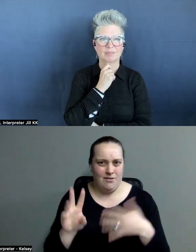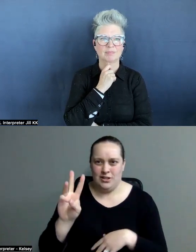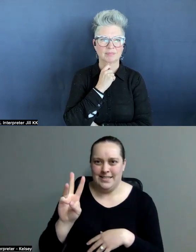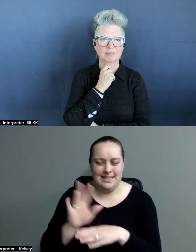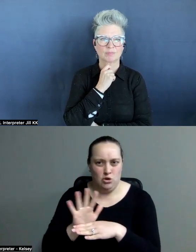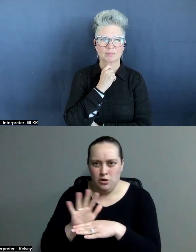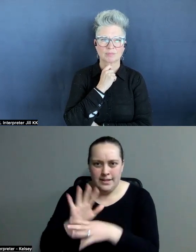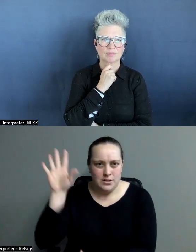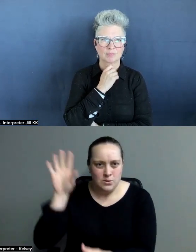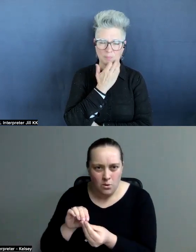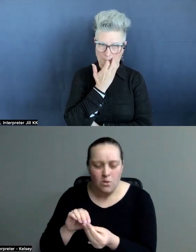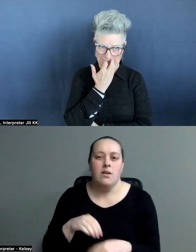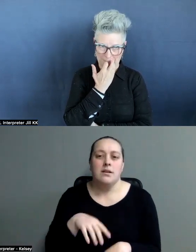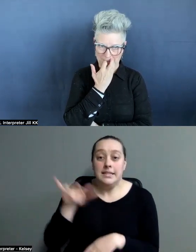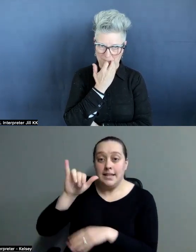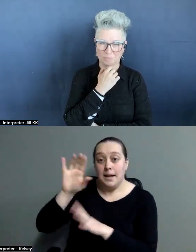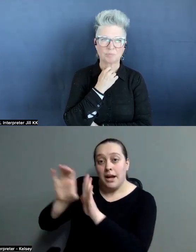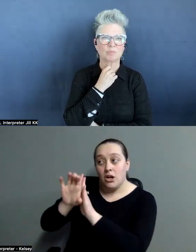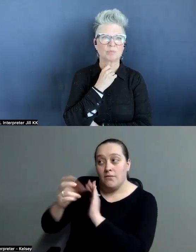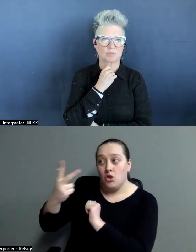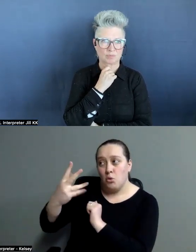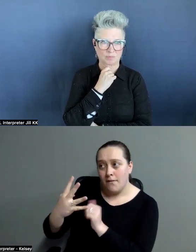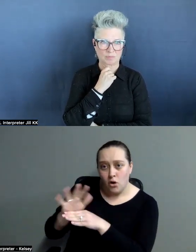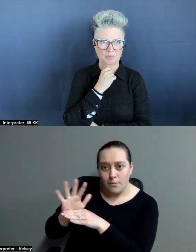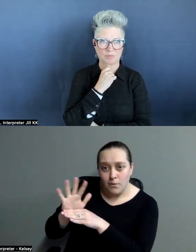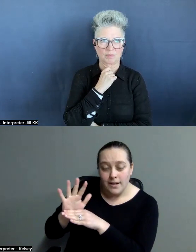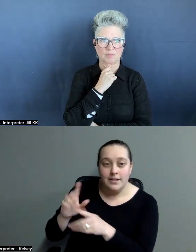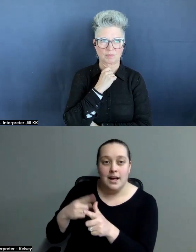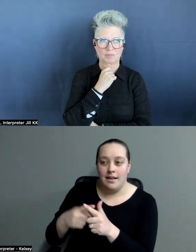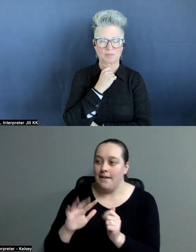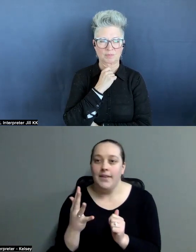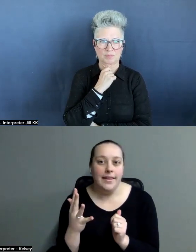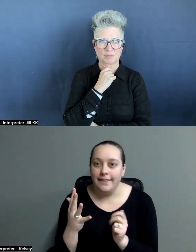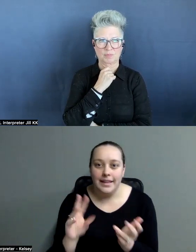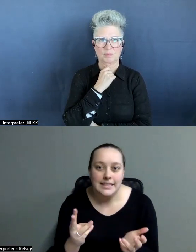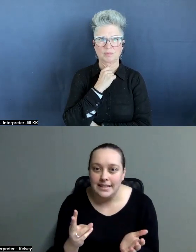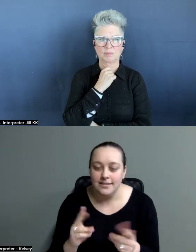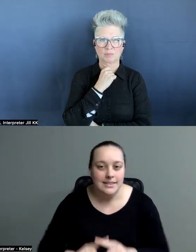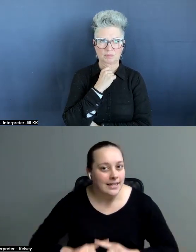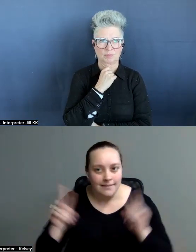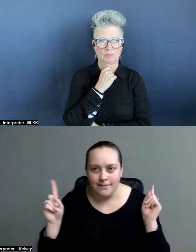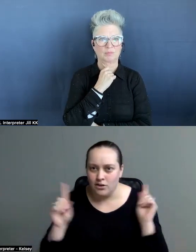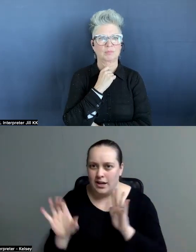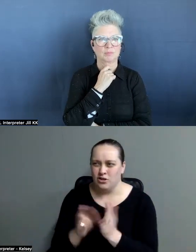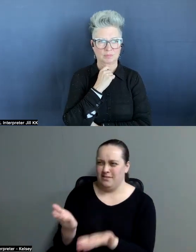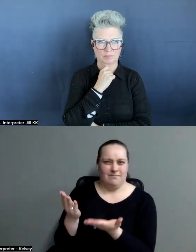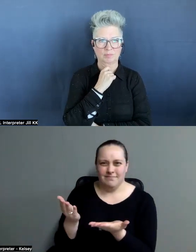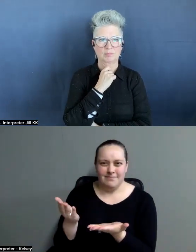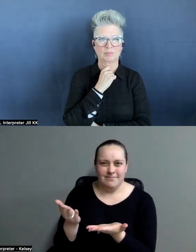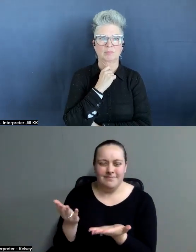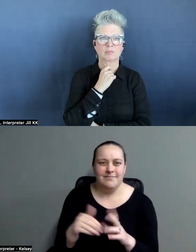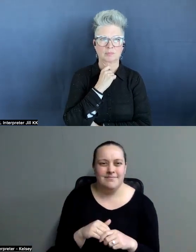We've had the same character for three or four. And then the back, the fifth one, completely different. Yeah. Like